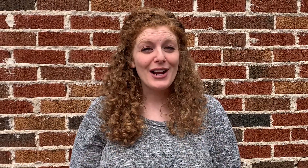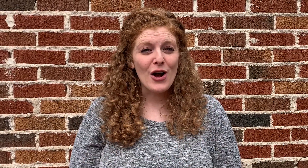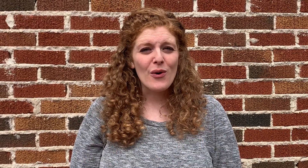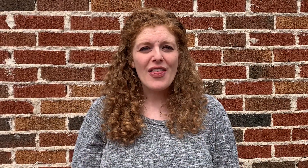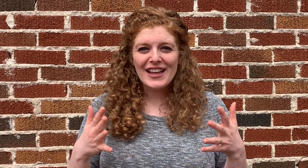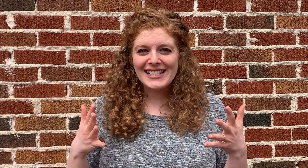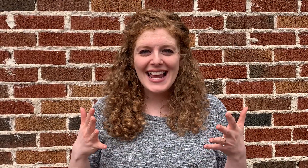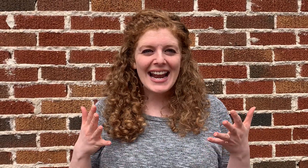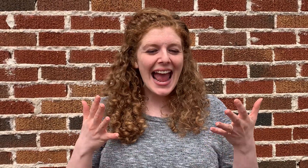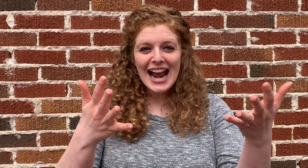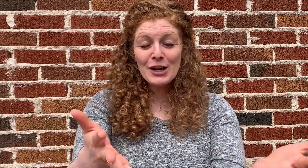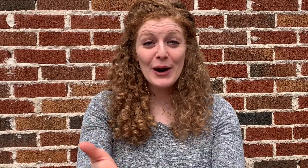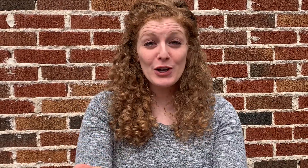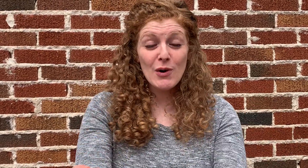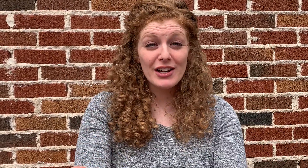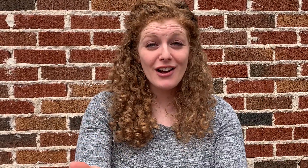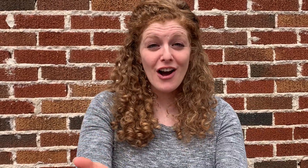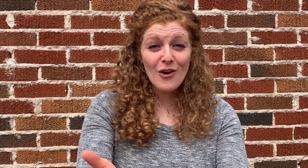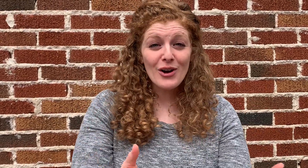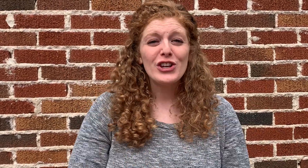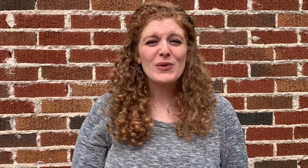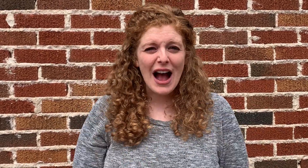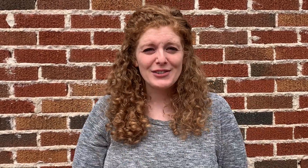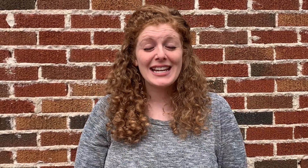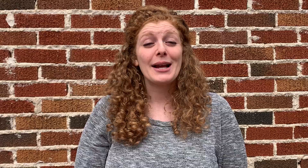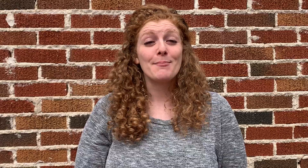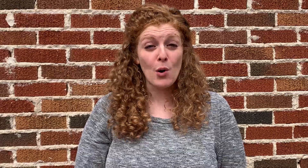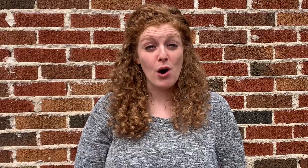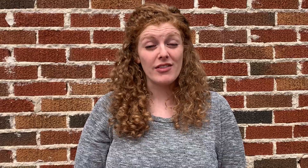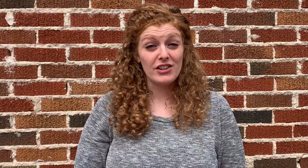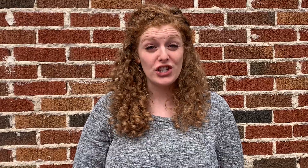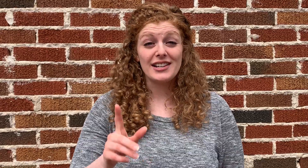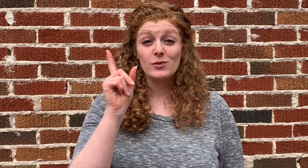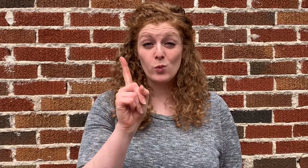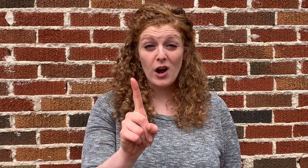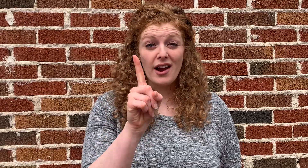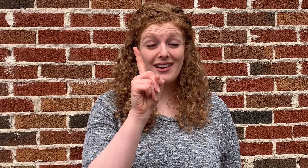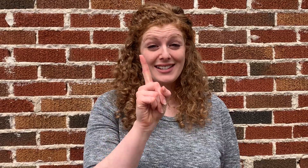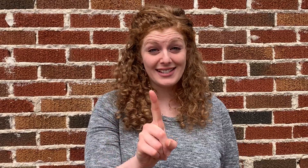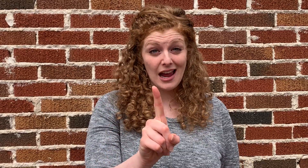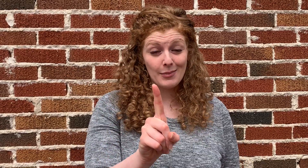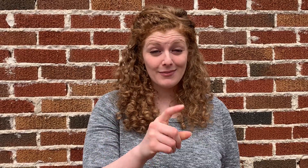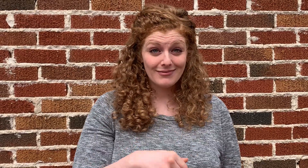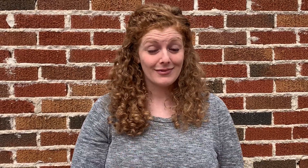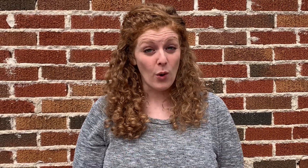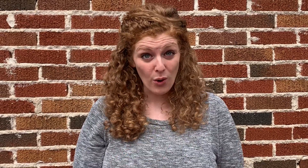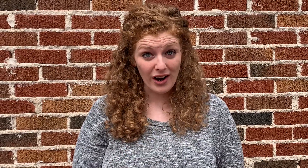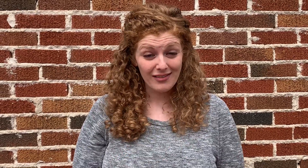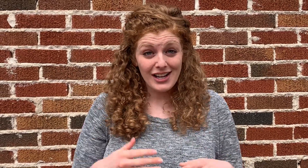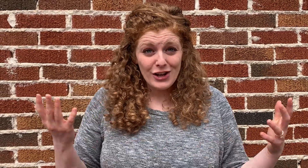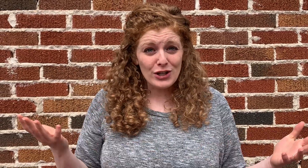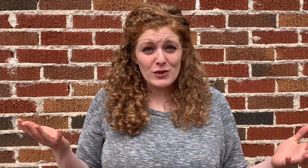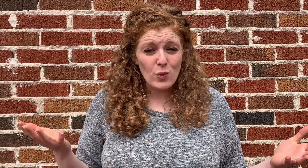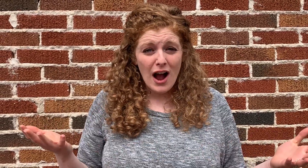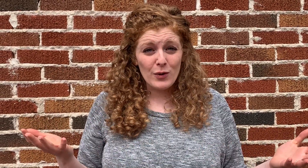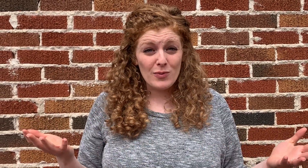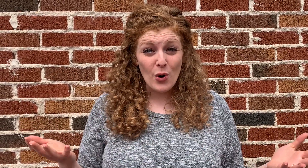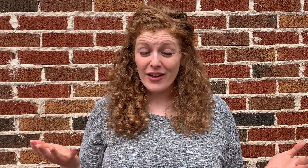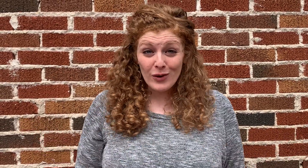know that to get anywhere you want to go, you have to take more than just one step. Or you have to walk with more than